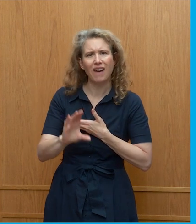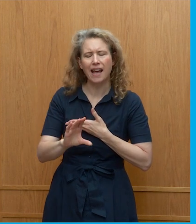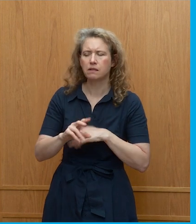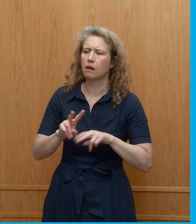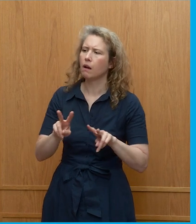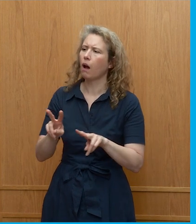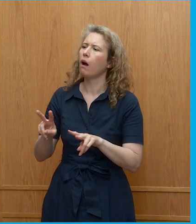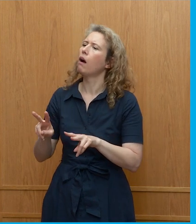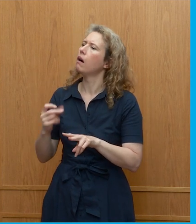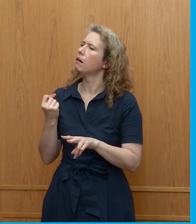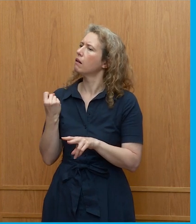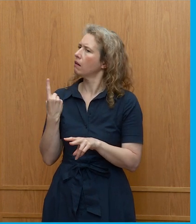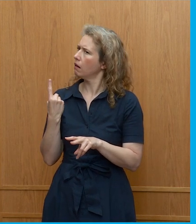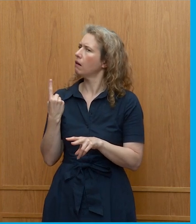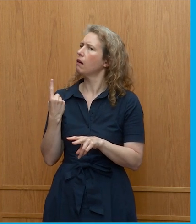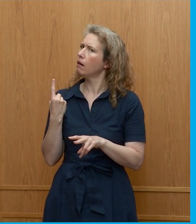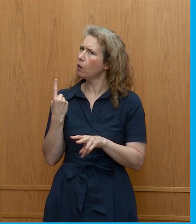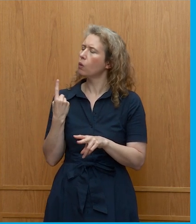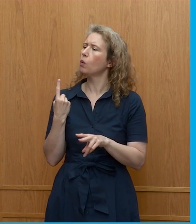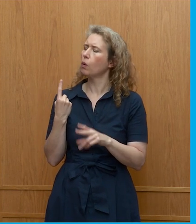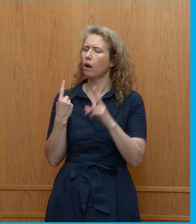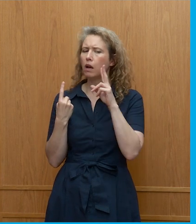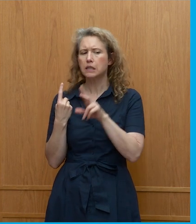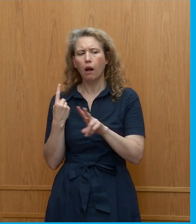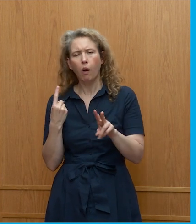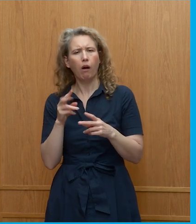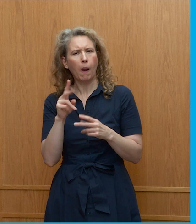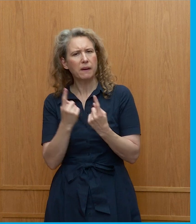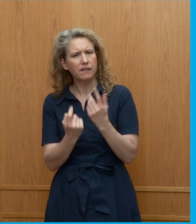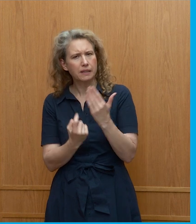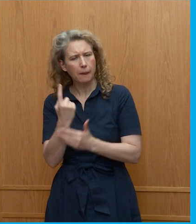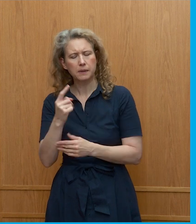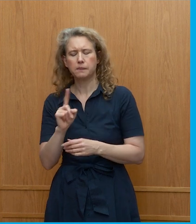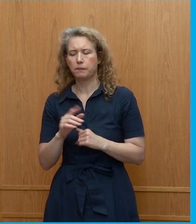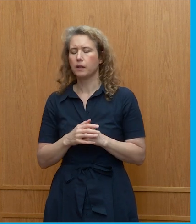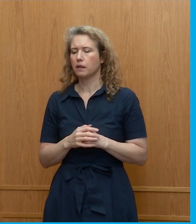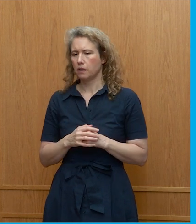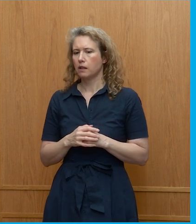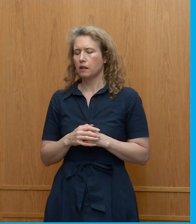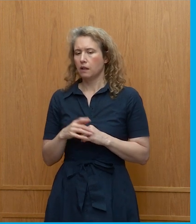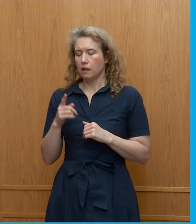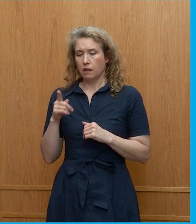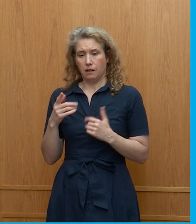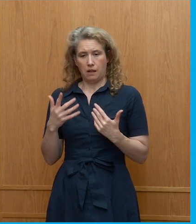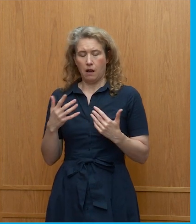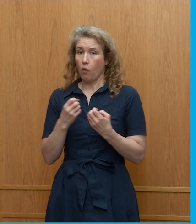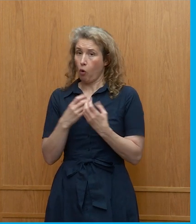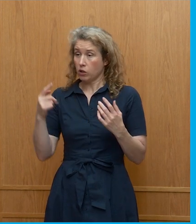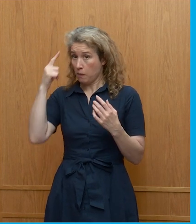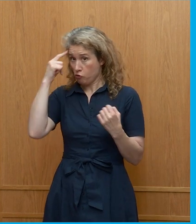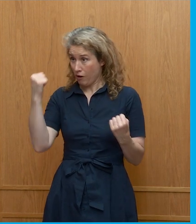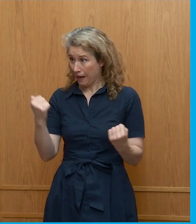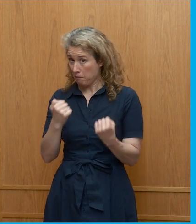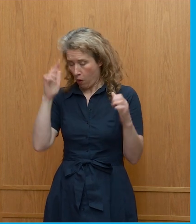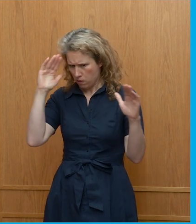what I continued to see was just a couple of things. One, we have a lot of brain power that's